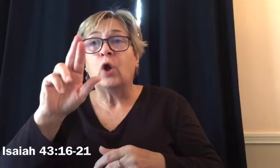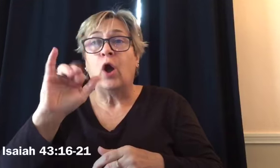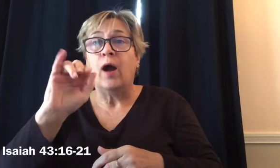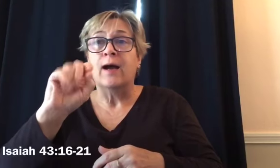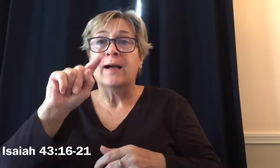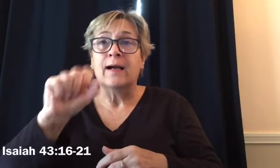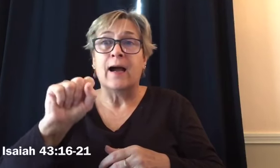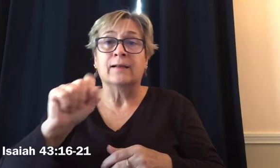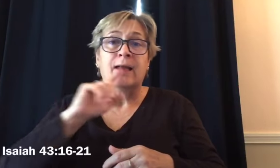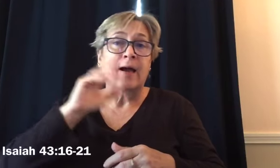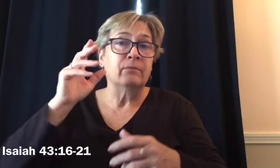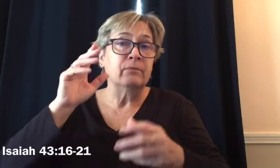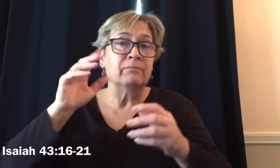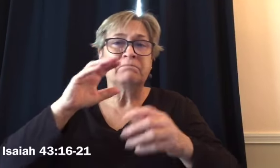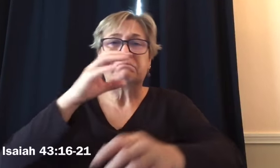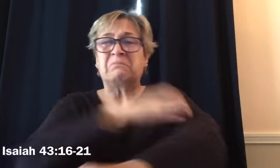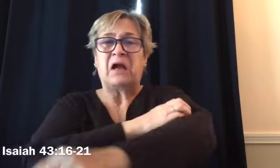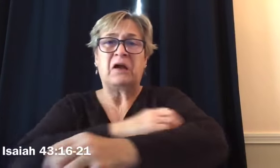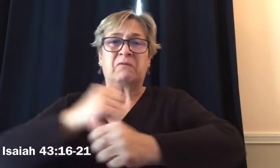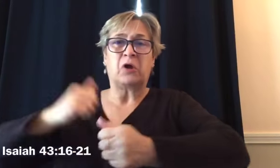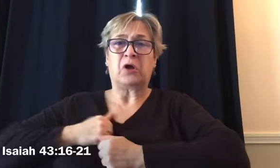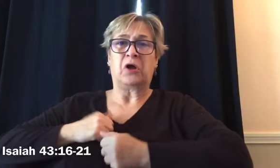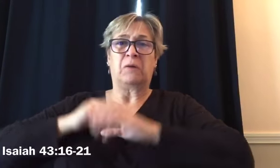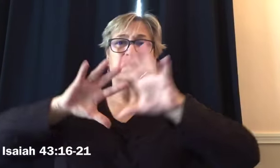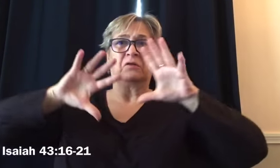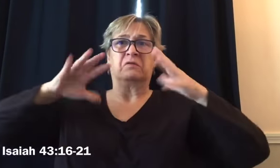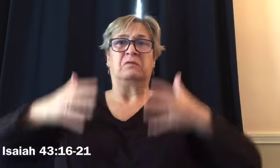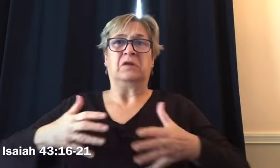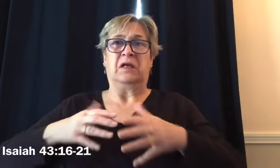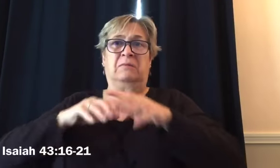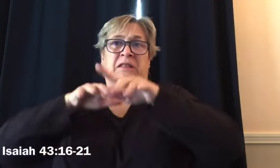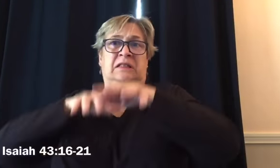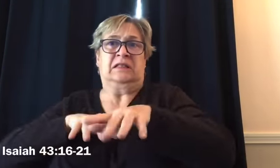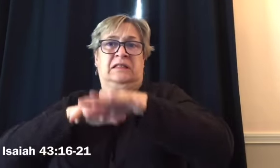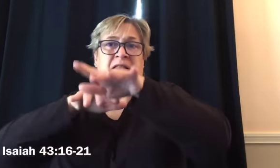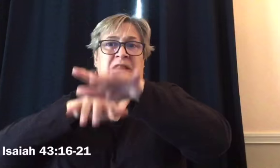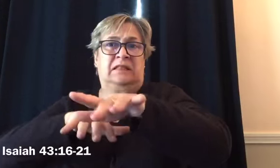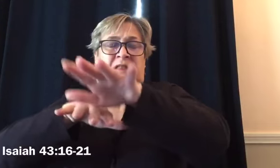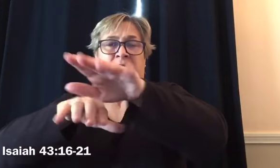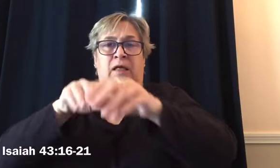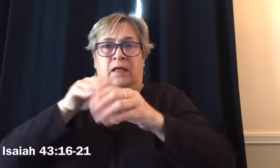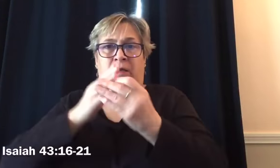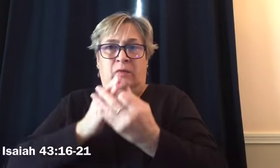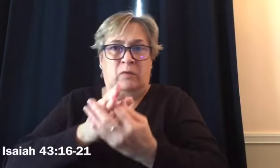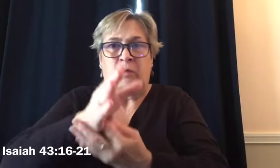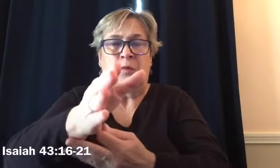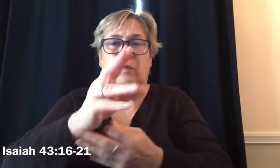until they prostrate together, never to rise,